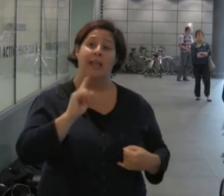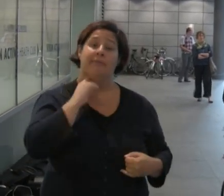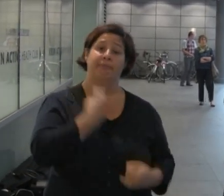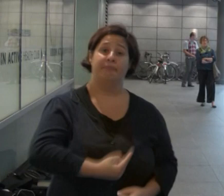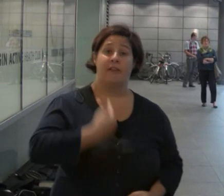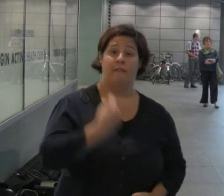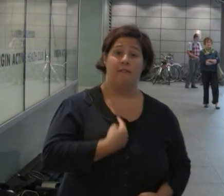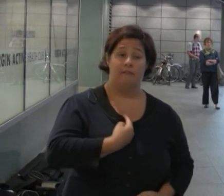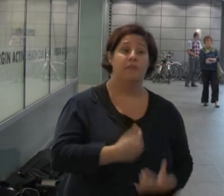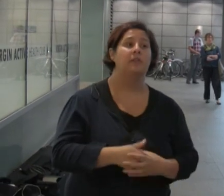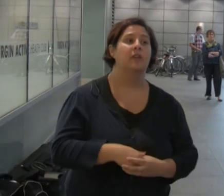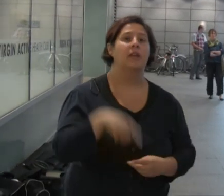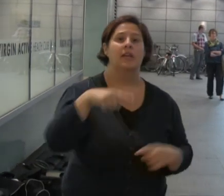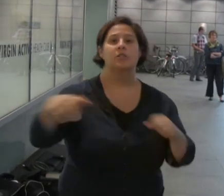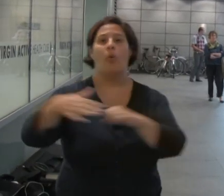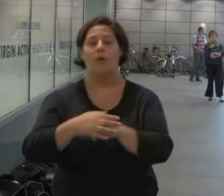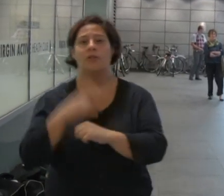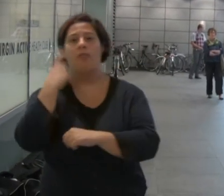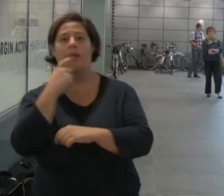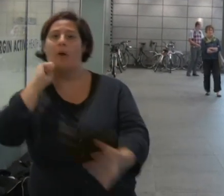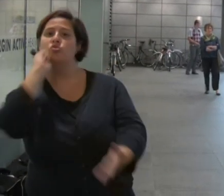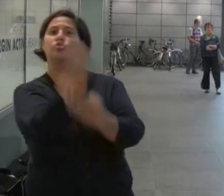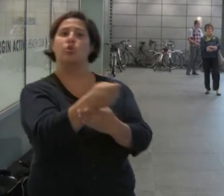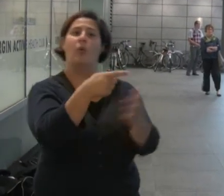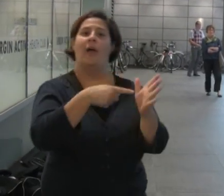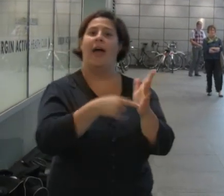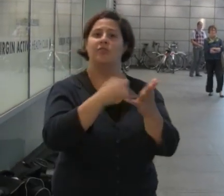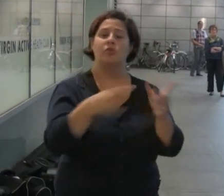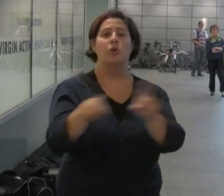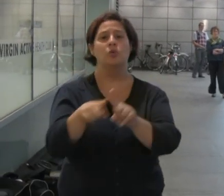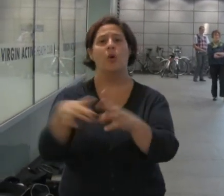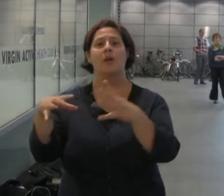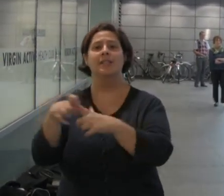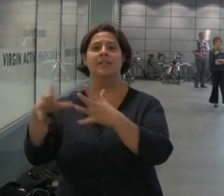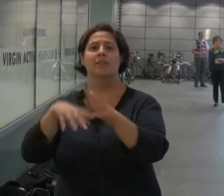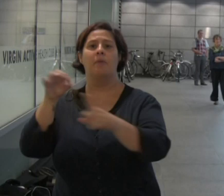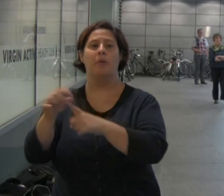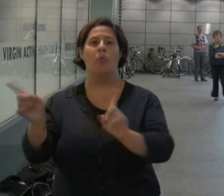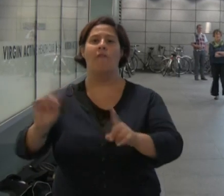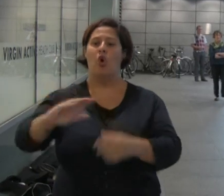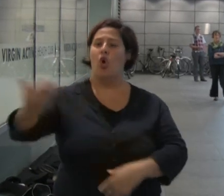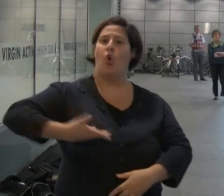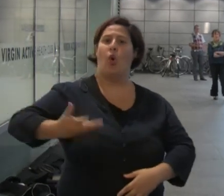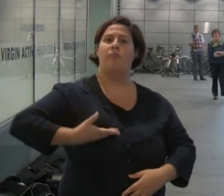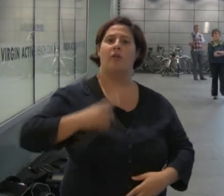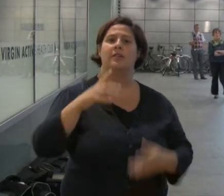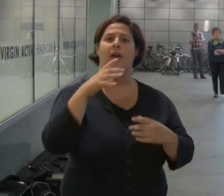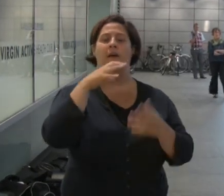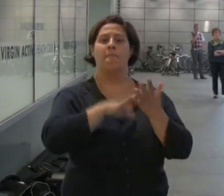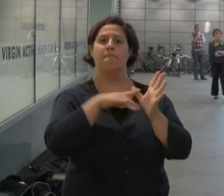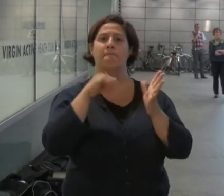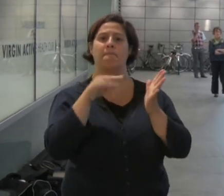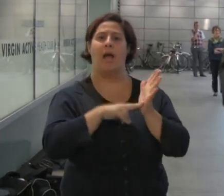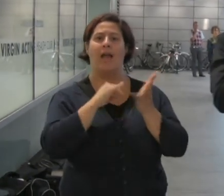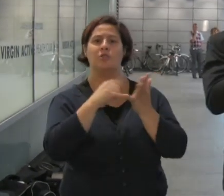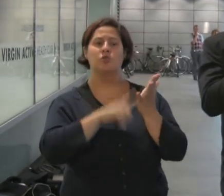suicide. His widow is considering suing Atos and DWP for corporate manslaughter. She believed that they